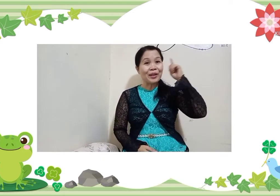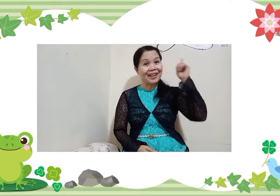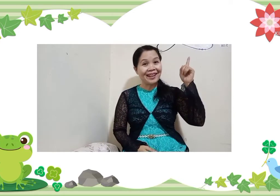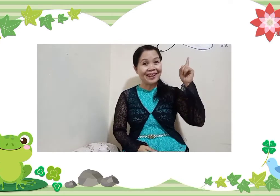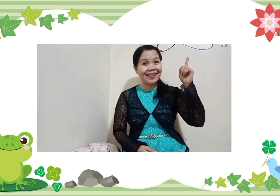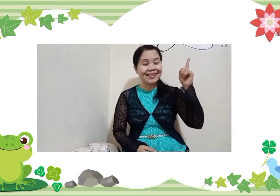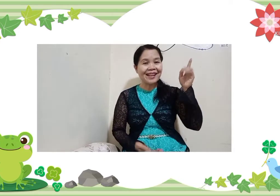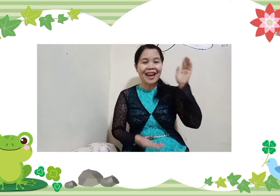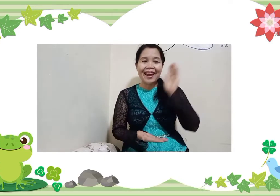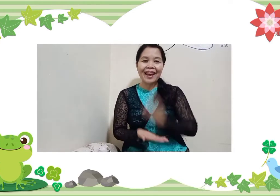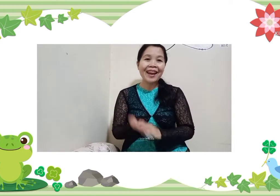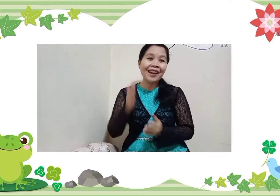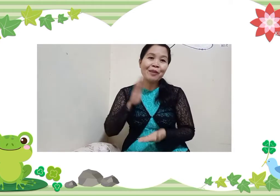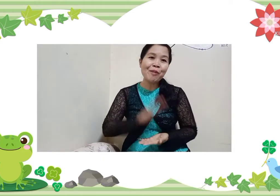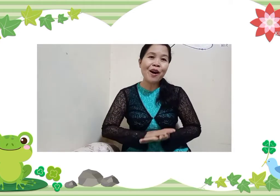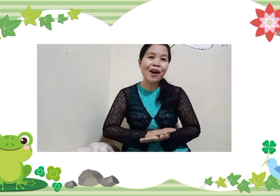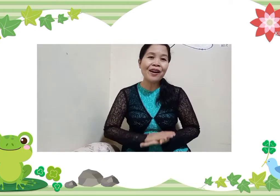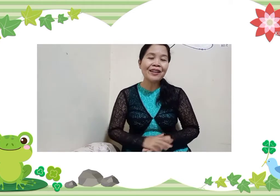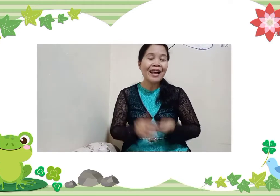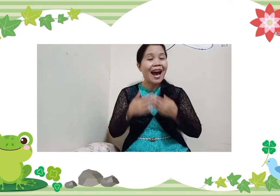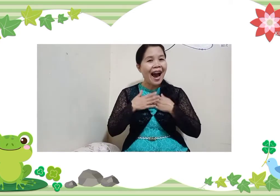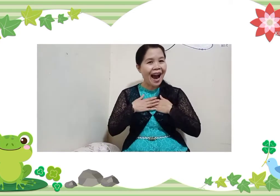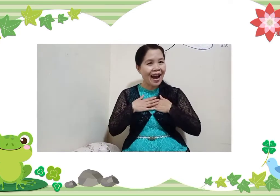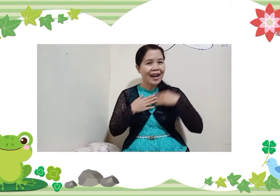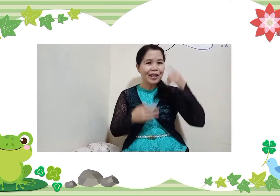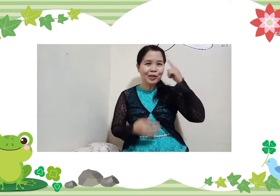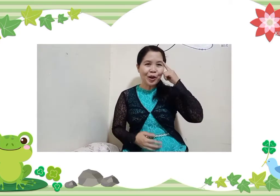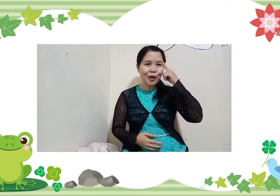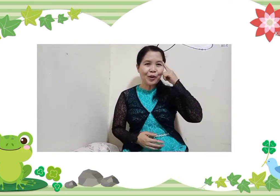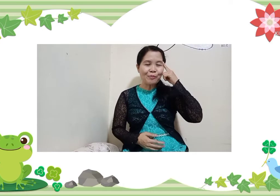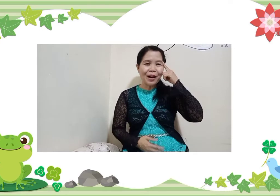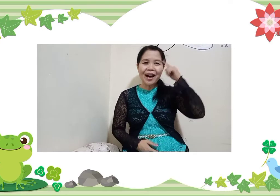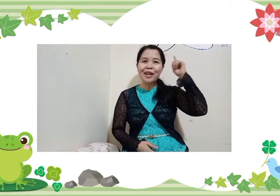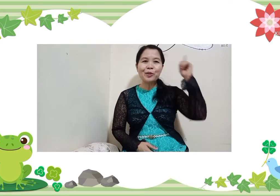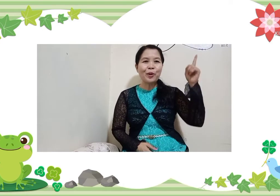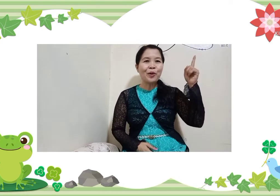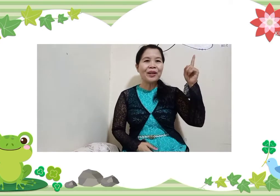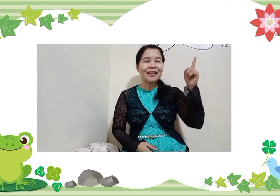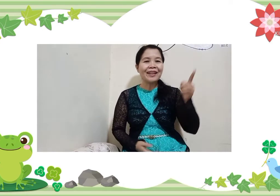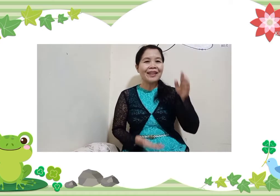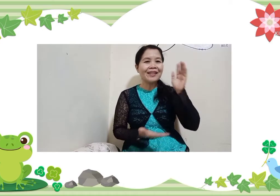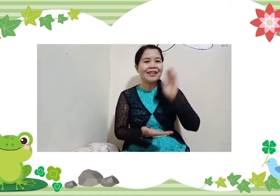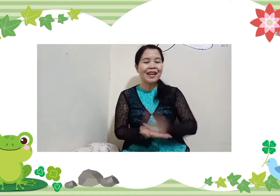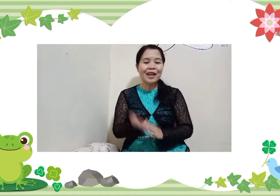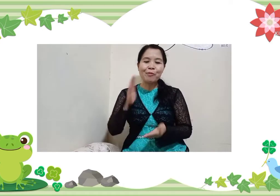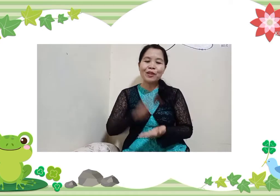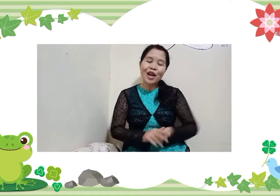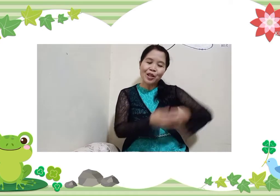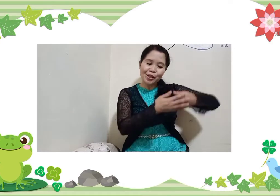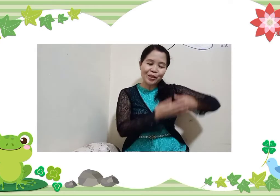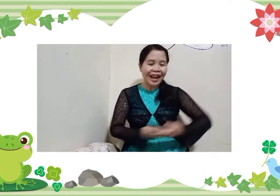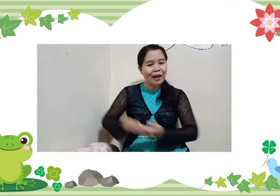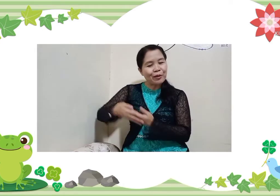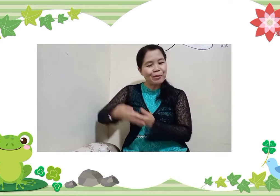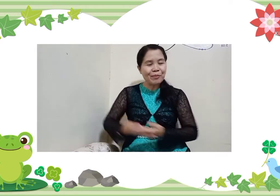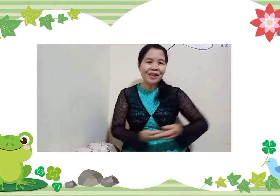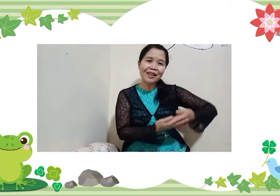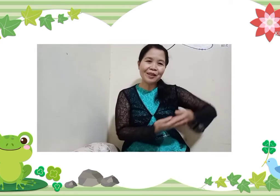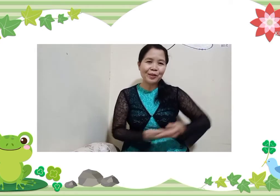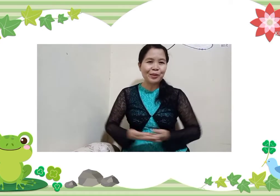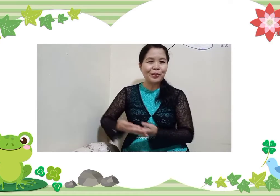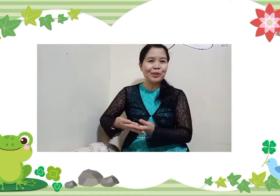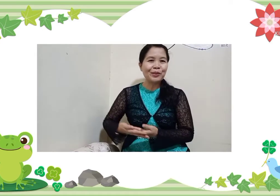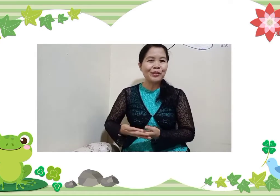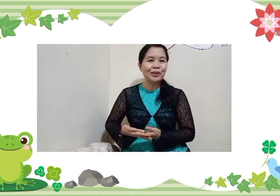he is able, I know my Lord. He is able to carry